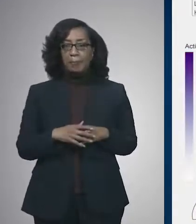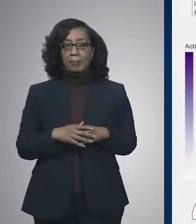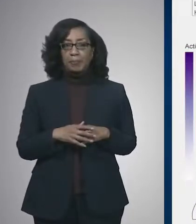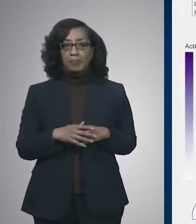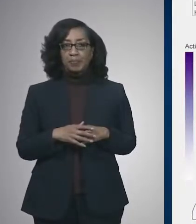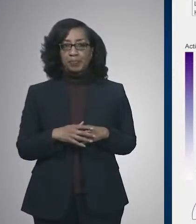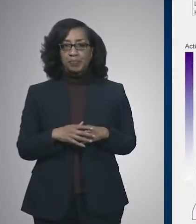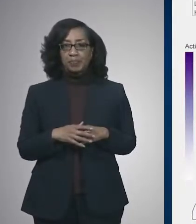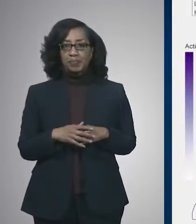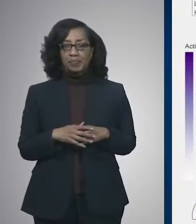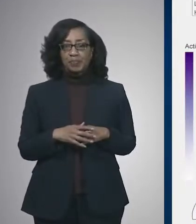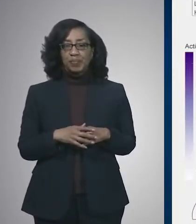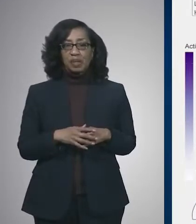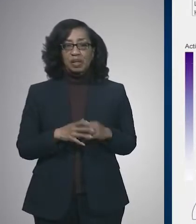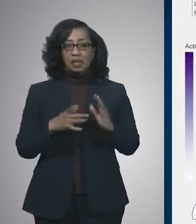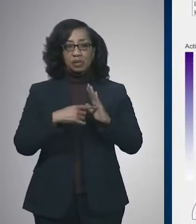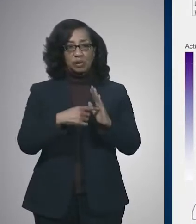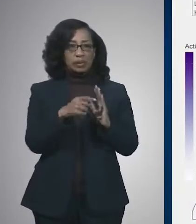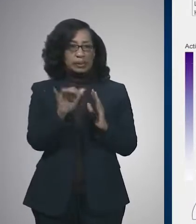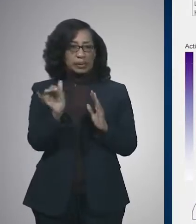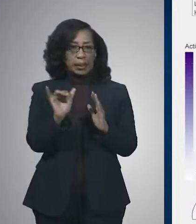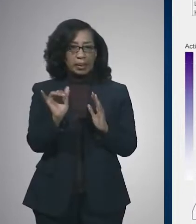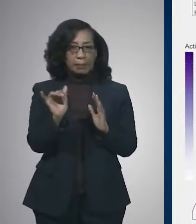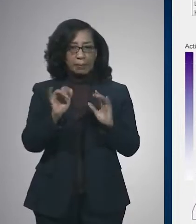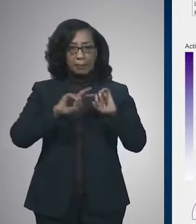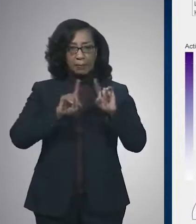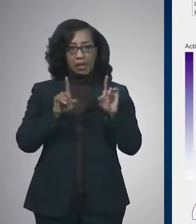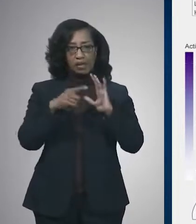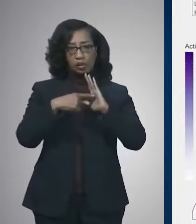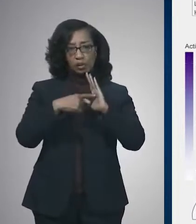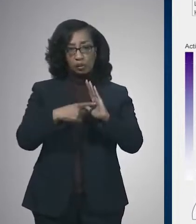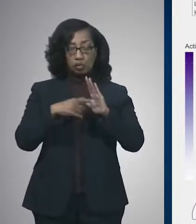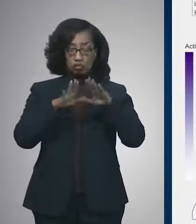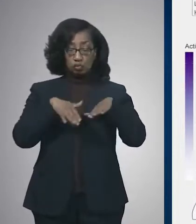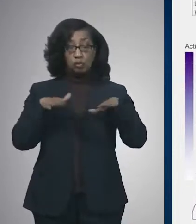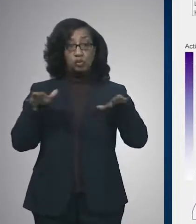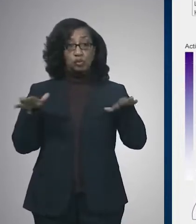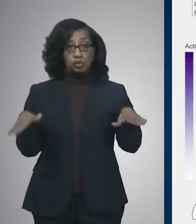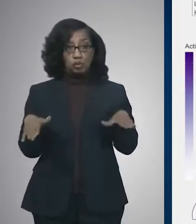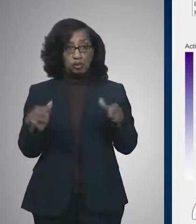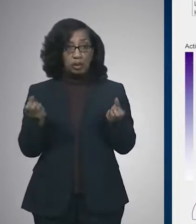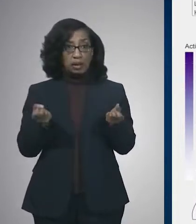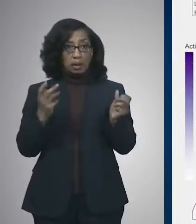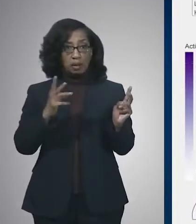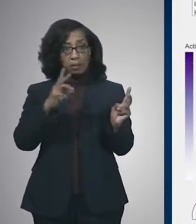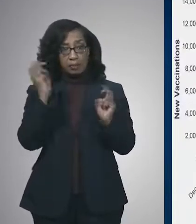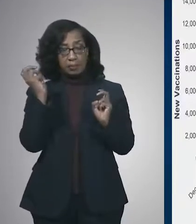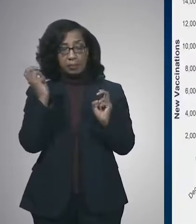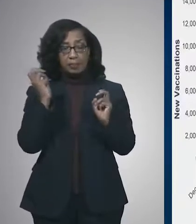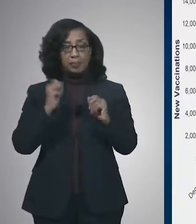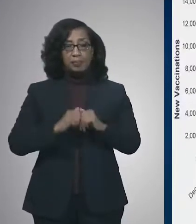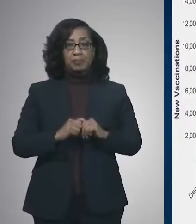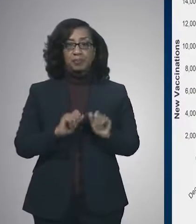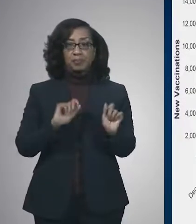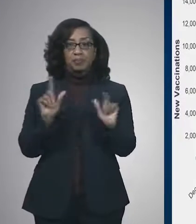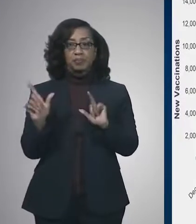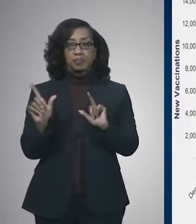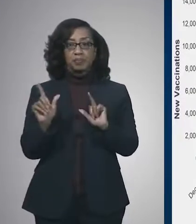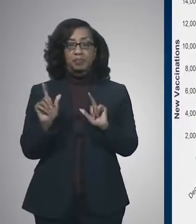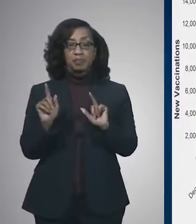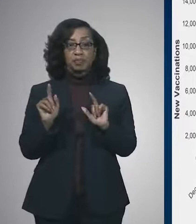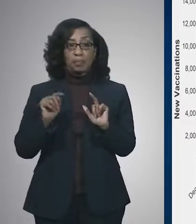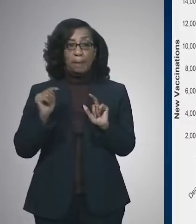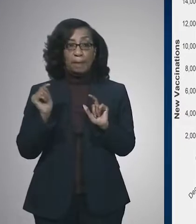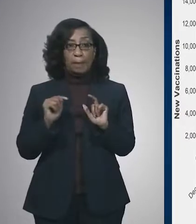This map shows the same thing, but it is active pediatric cases by zip code. Next slide. This